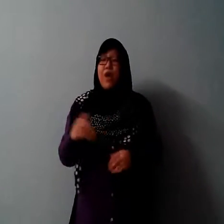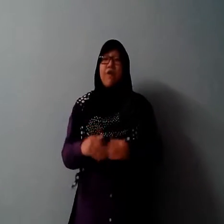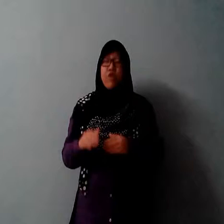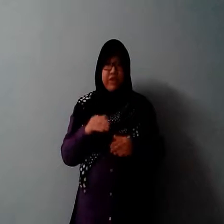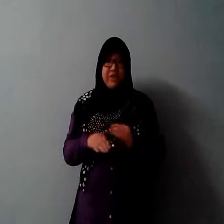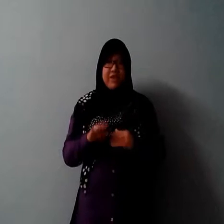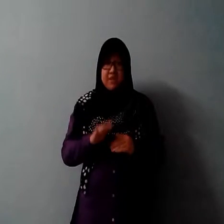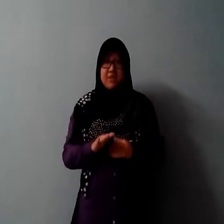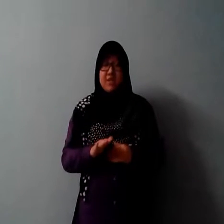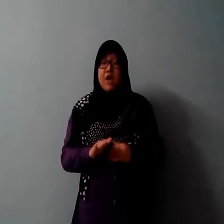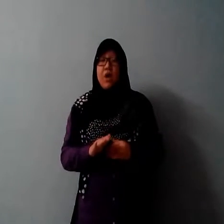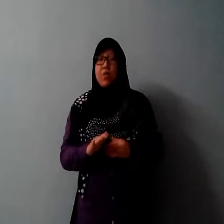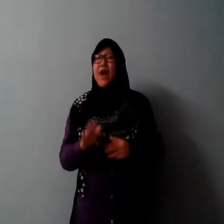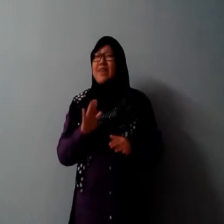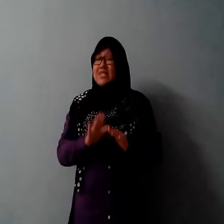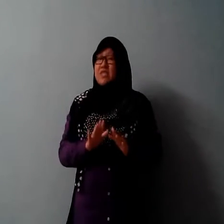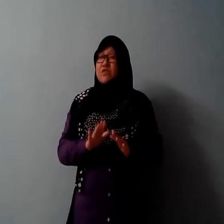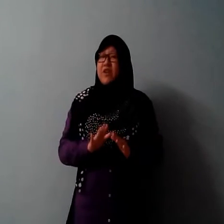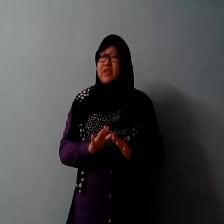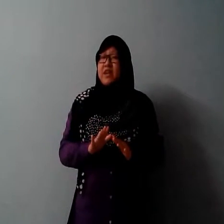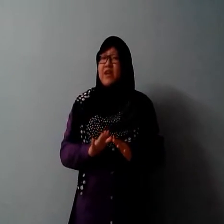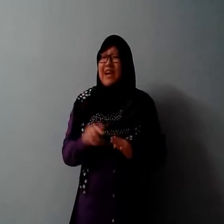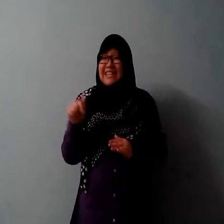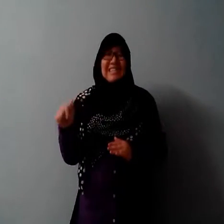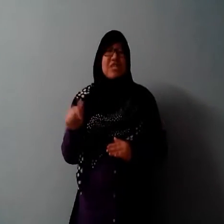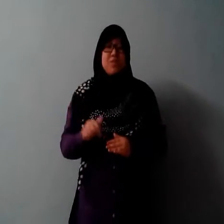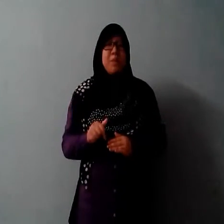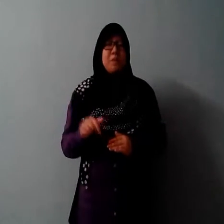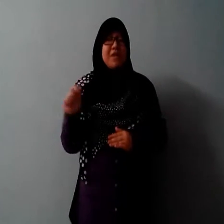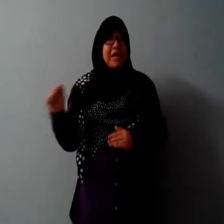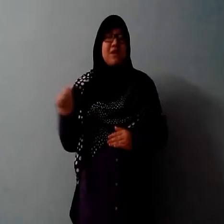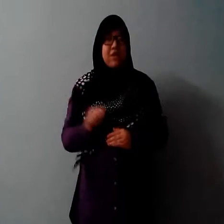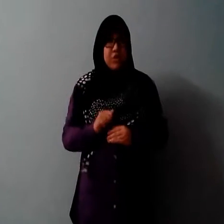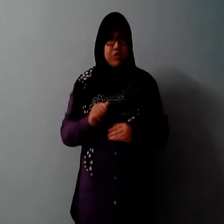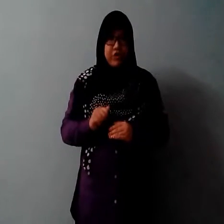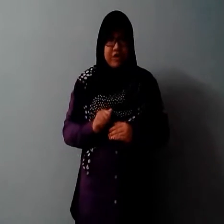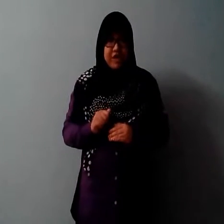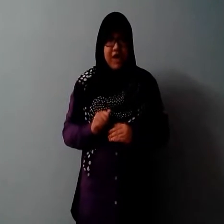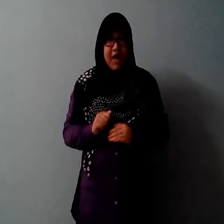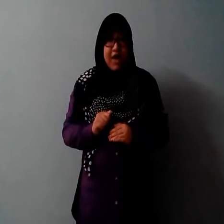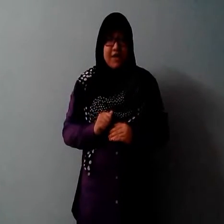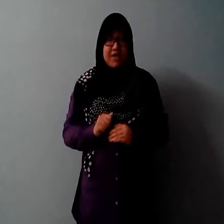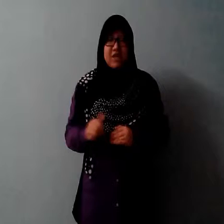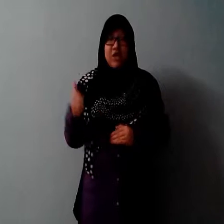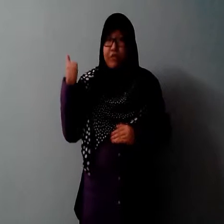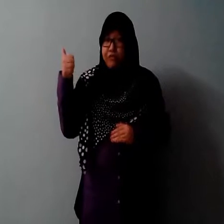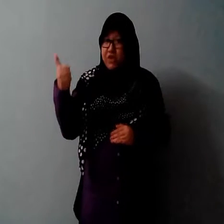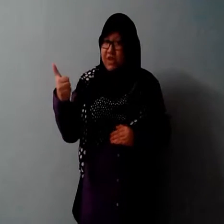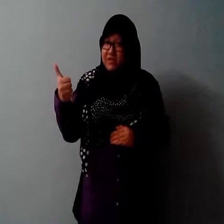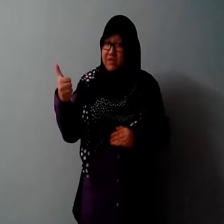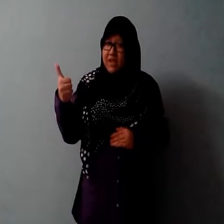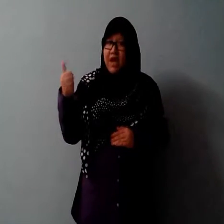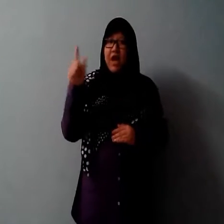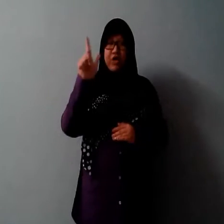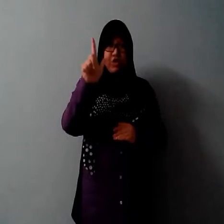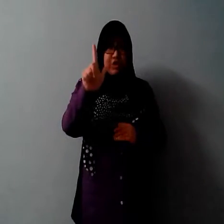that we have already done it, we identified that these people in the university need a convenient, a